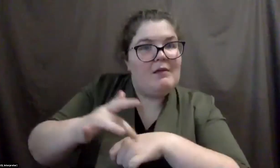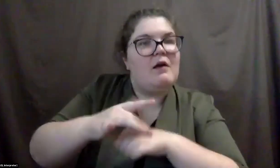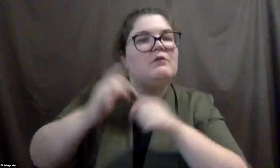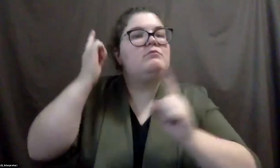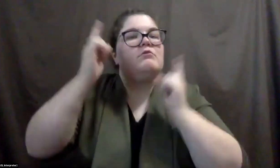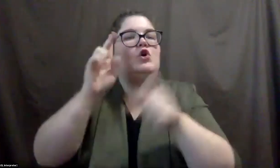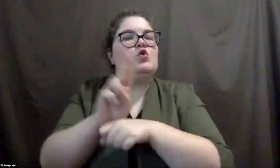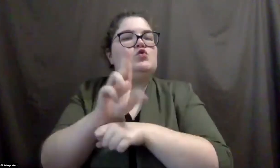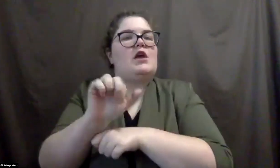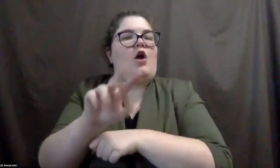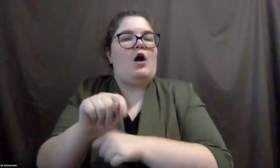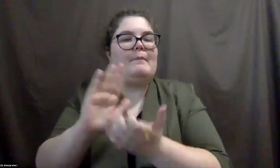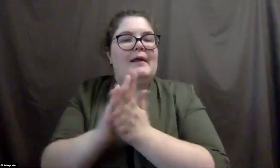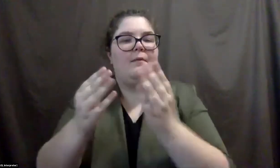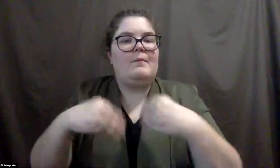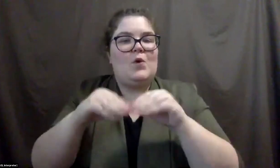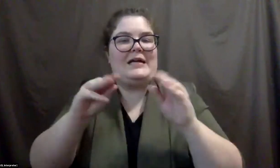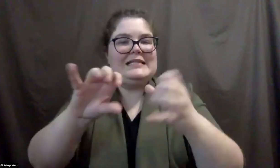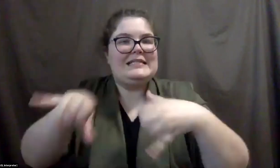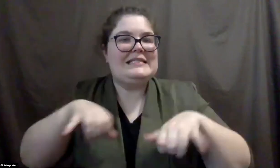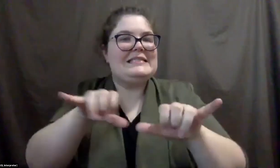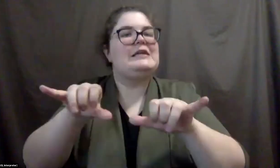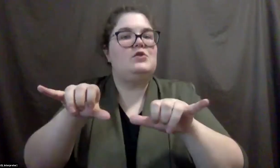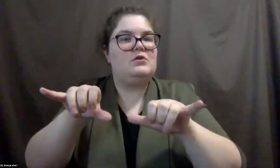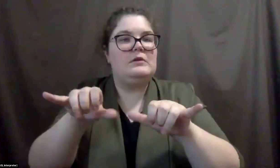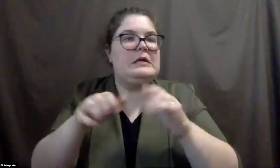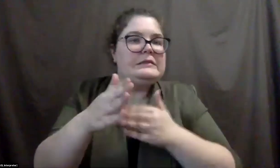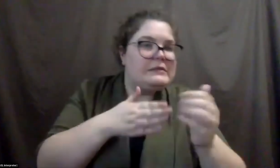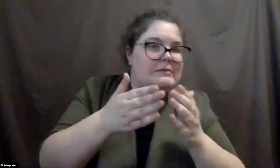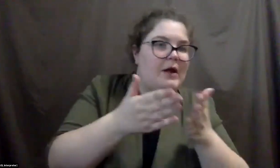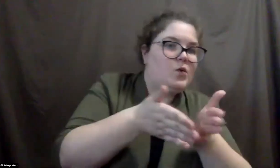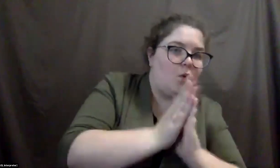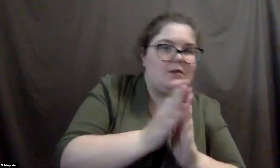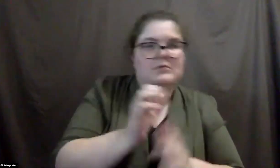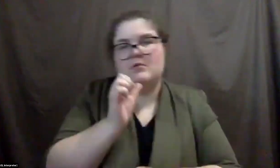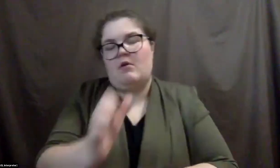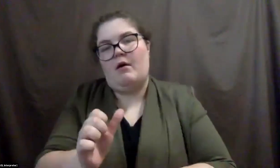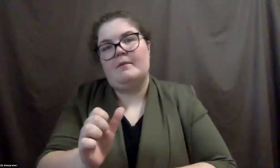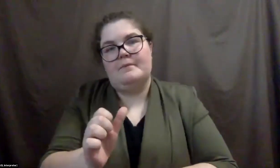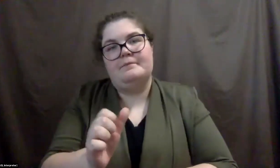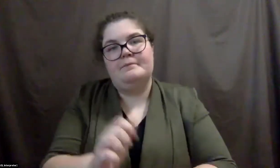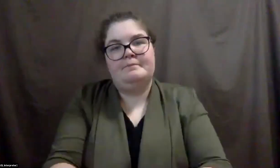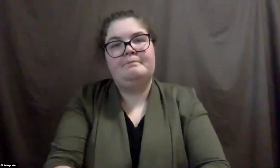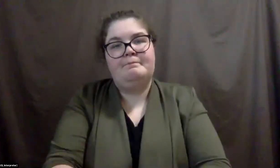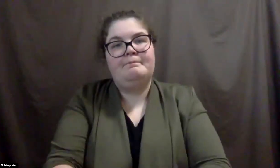as being a standard offering. Um, even if it's not being requested from people who are registering.